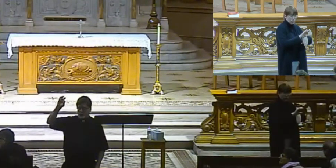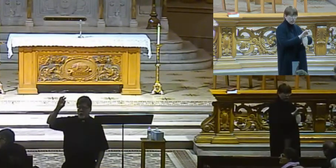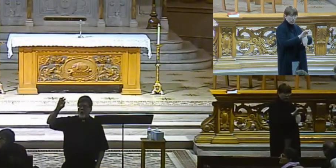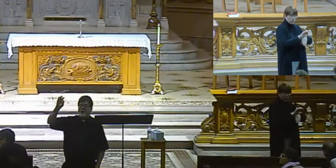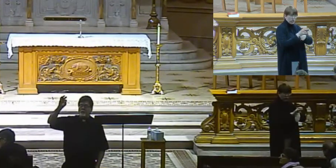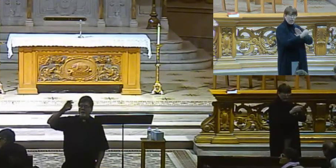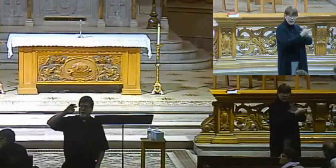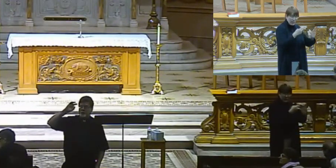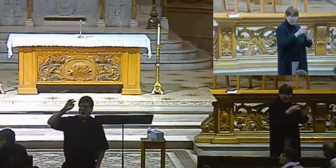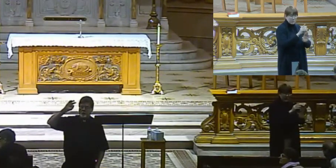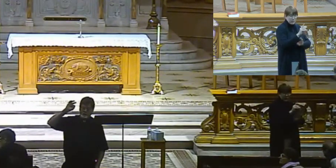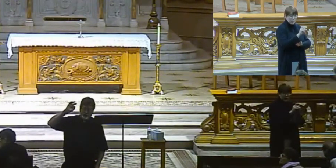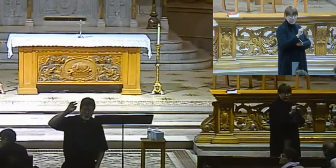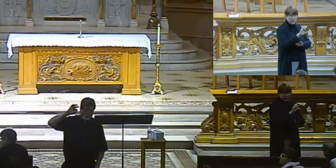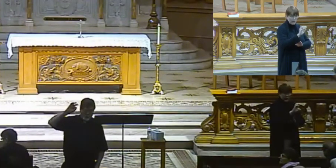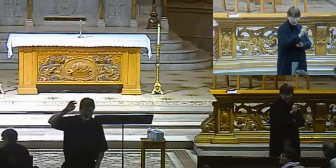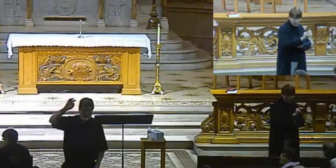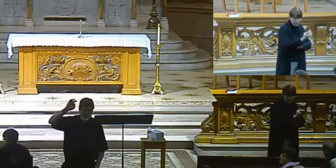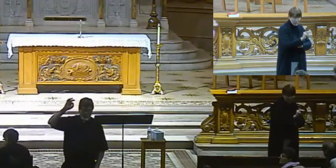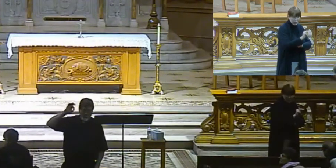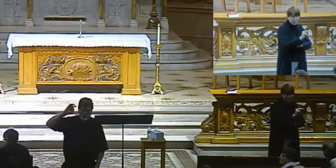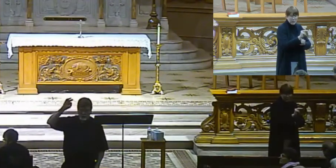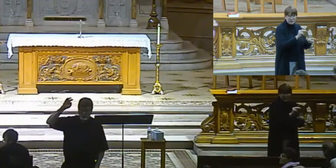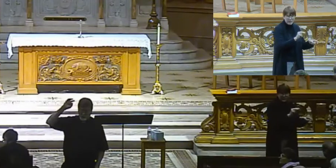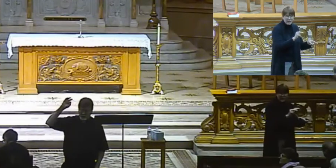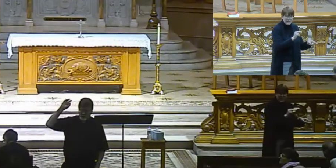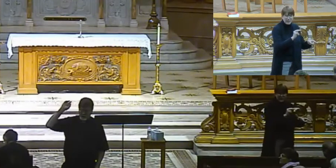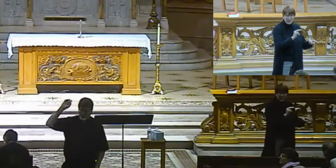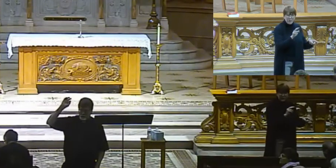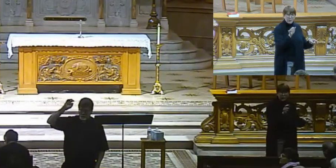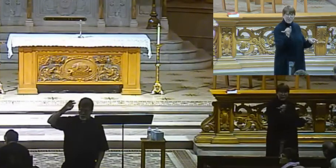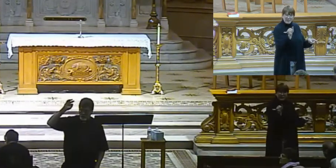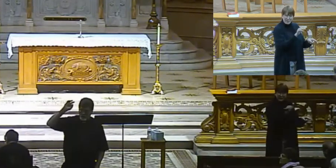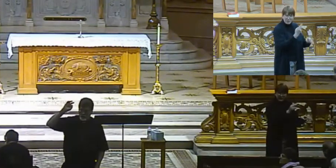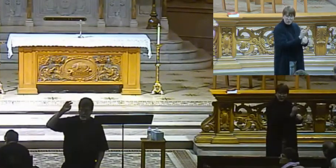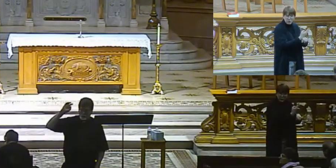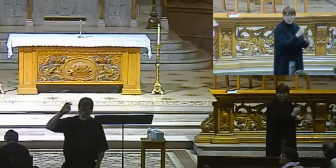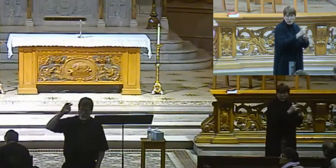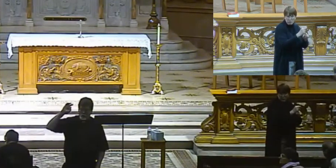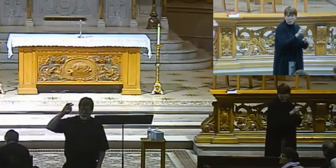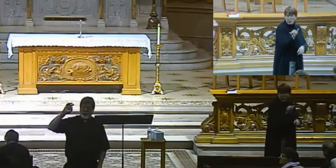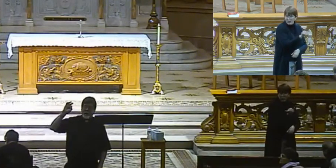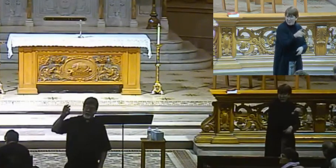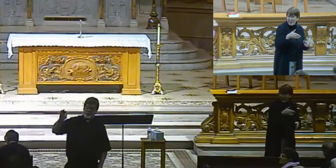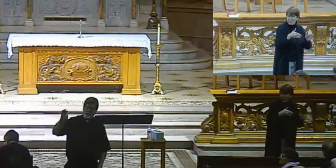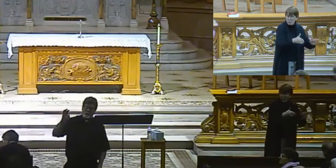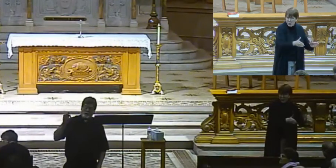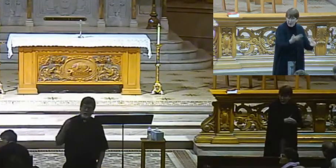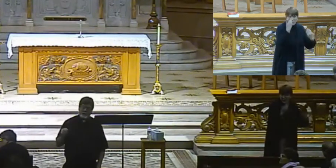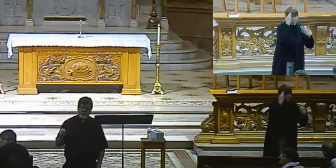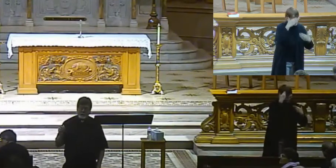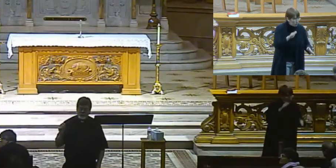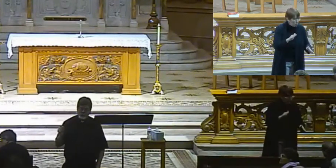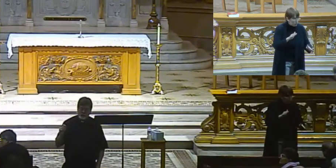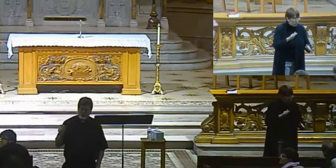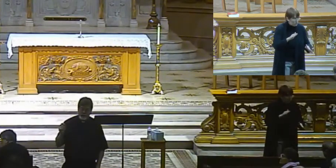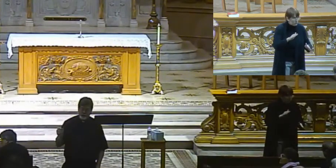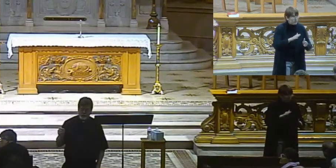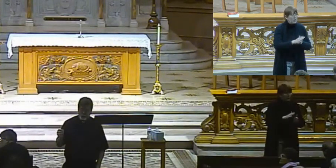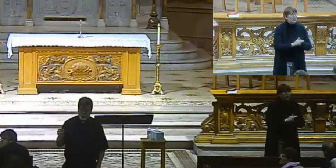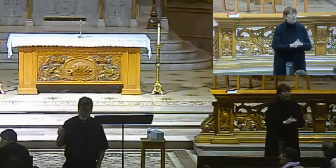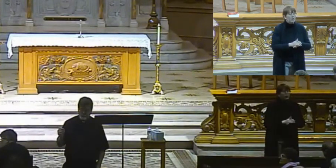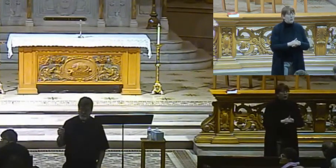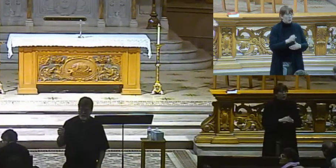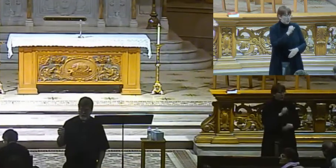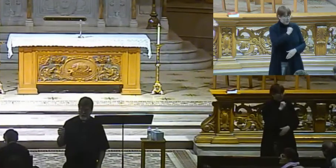deacons but the question is were they deacons as we understand deacons? it, what exactly is going on? And so, the synod on the